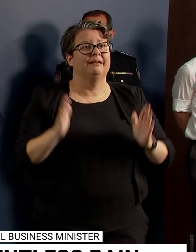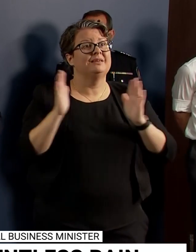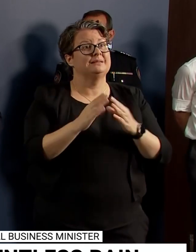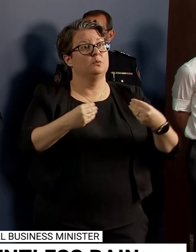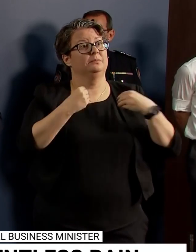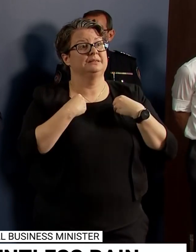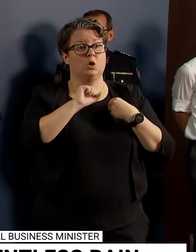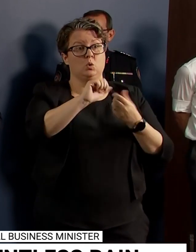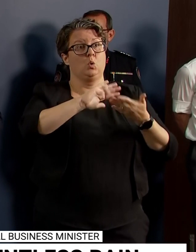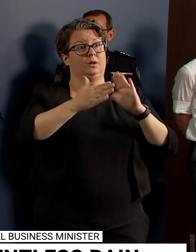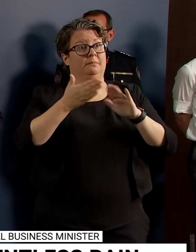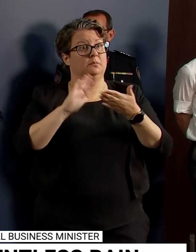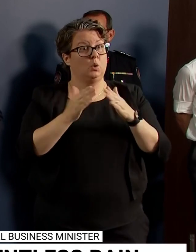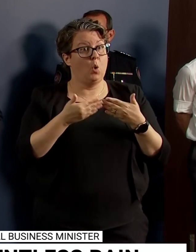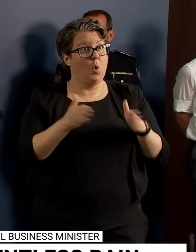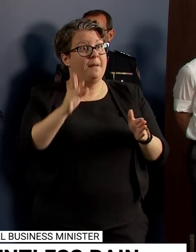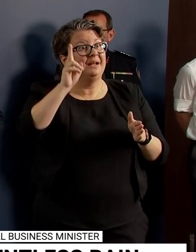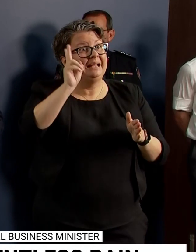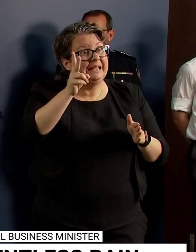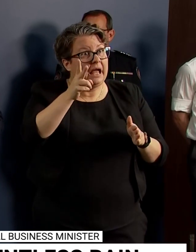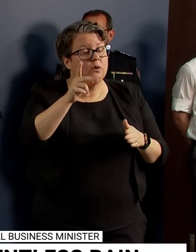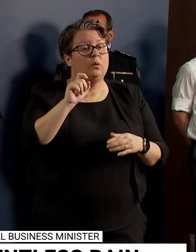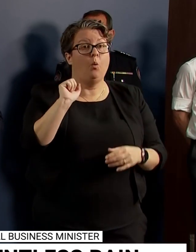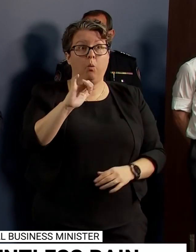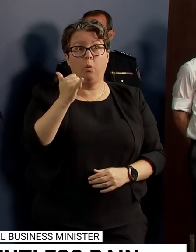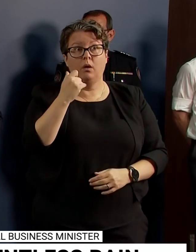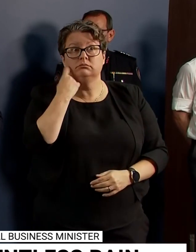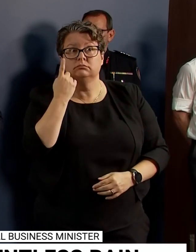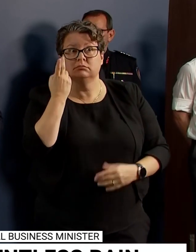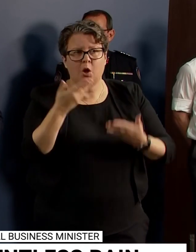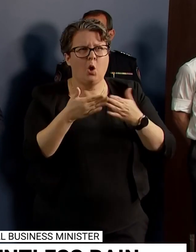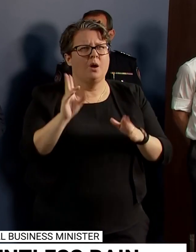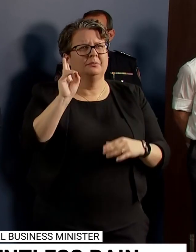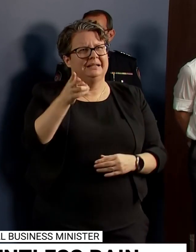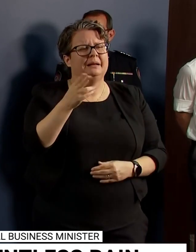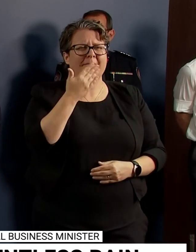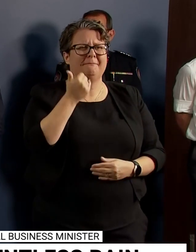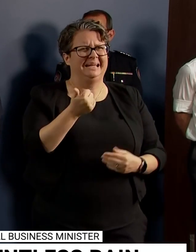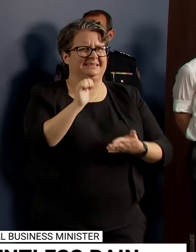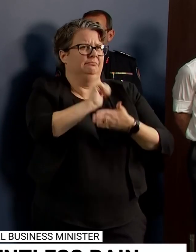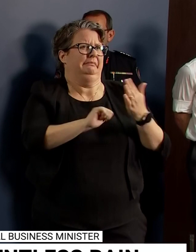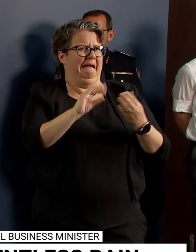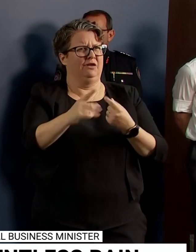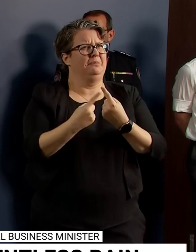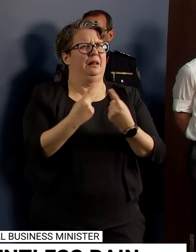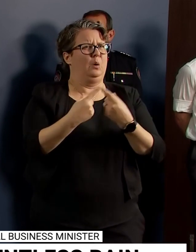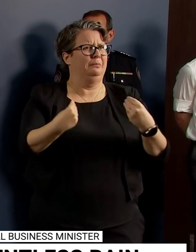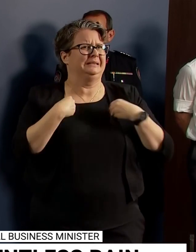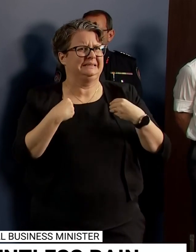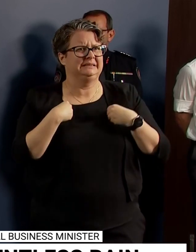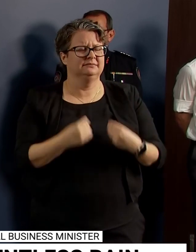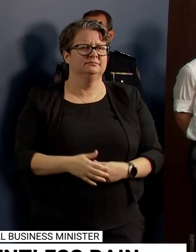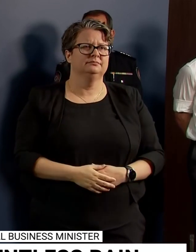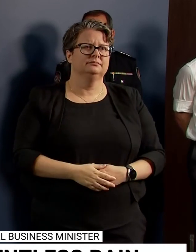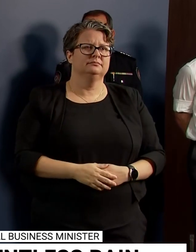that has reopened or is about to reopen, please consider supporting them. Drop in,